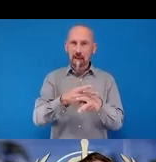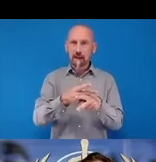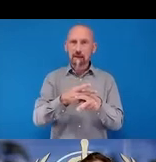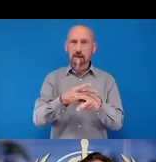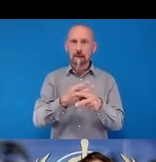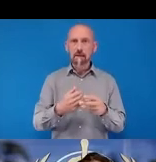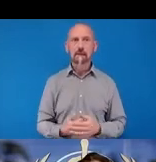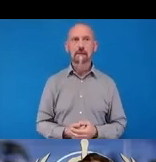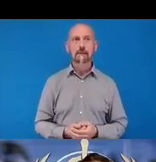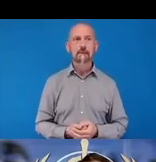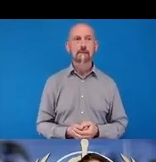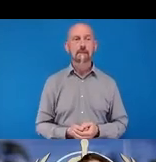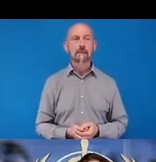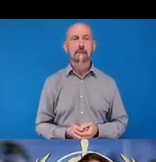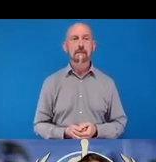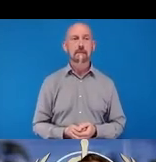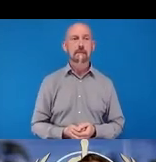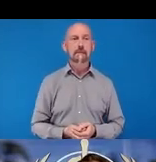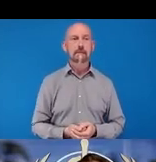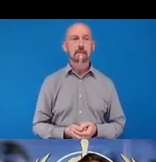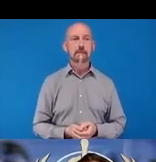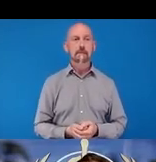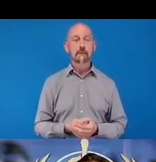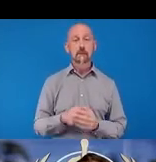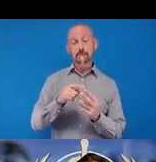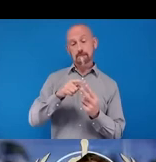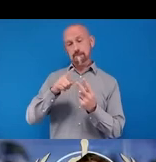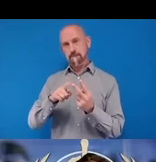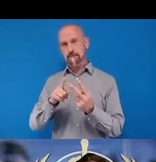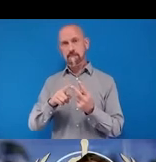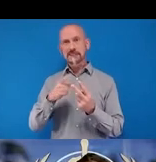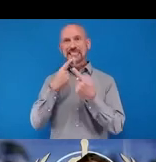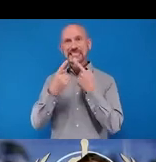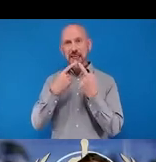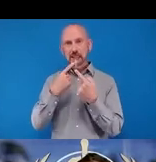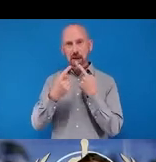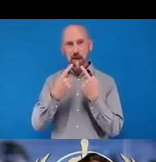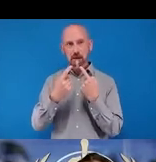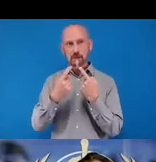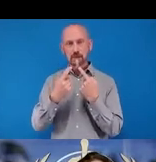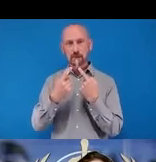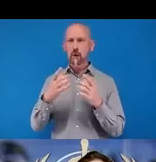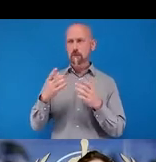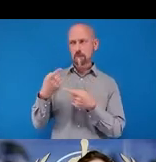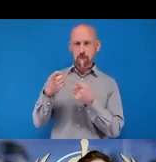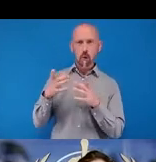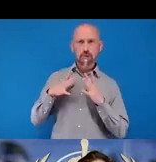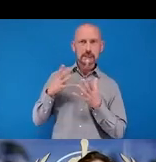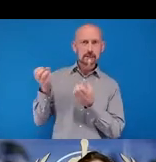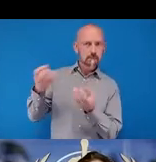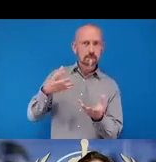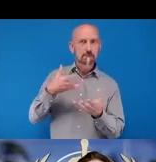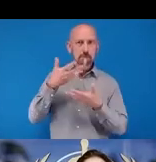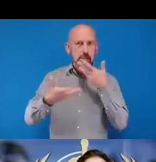If we think of data and this has also already been emphasized. Alakos We say